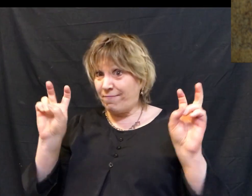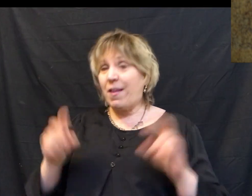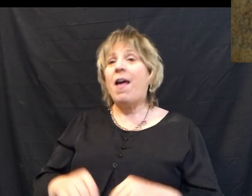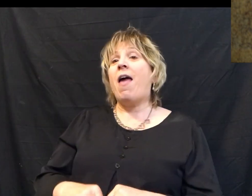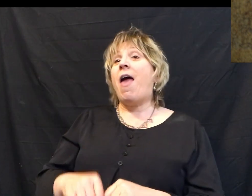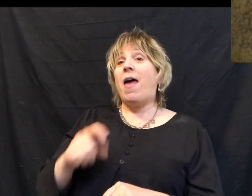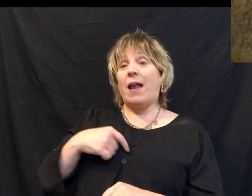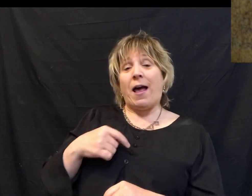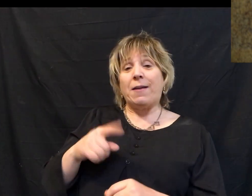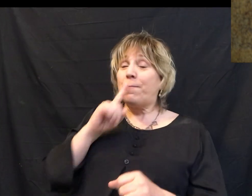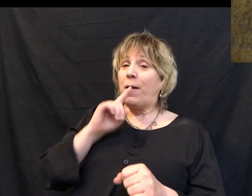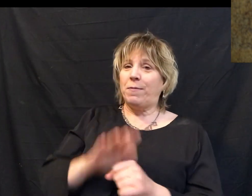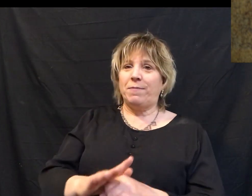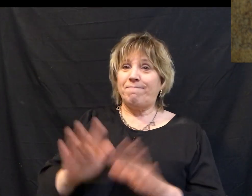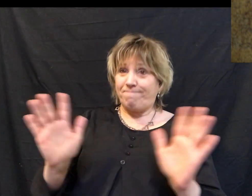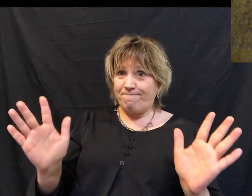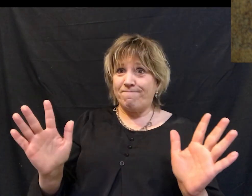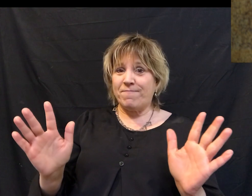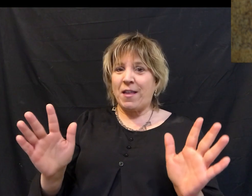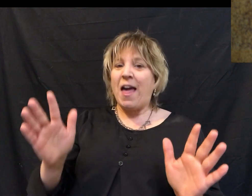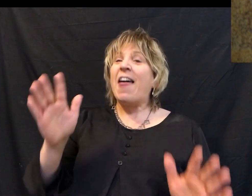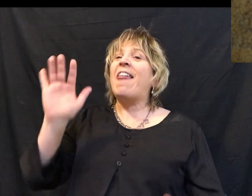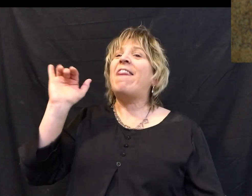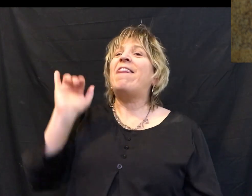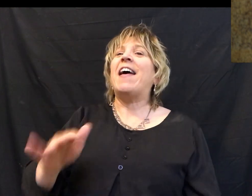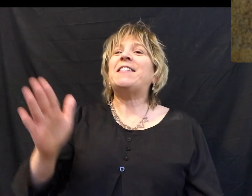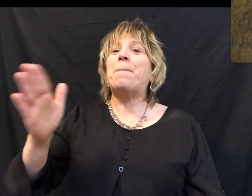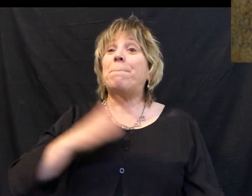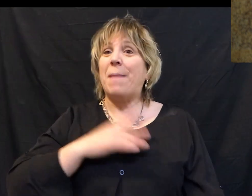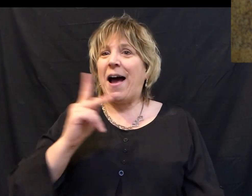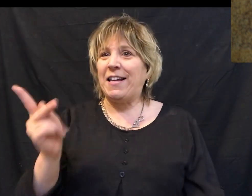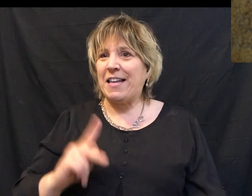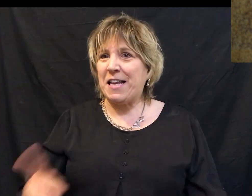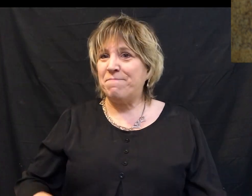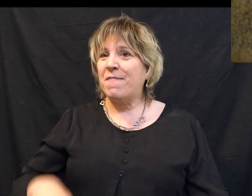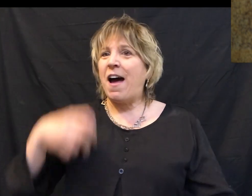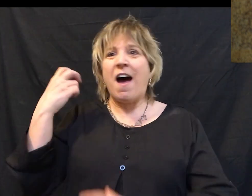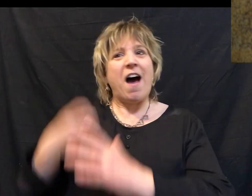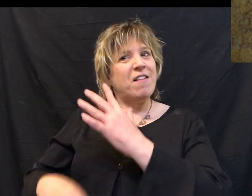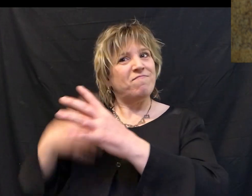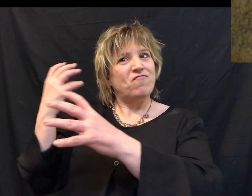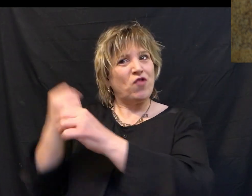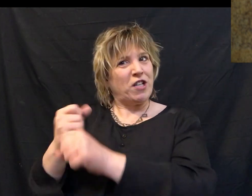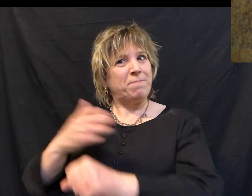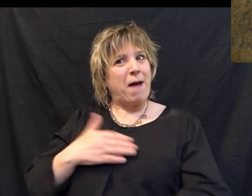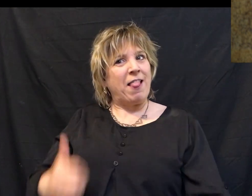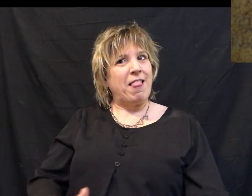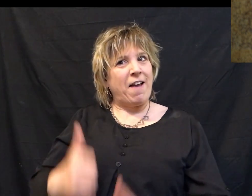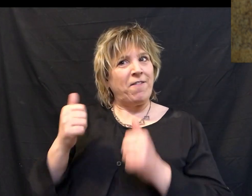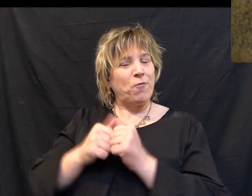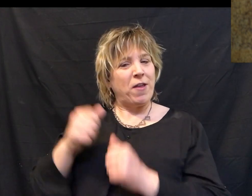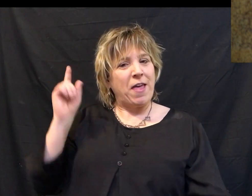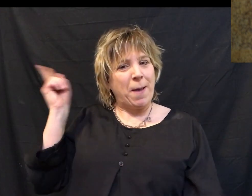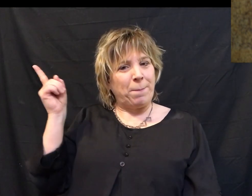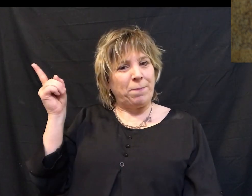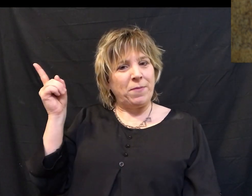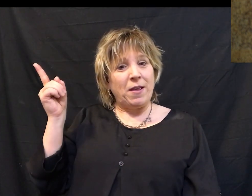suffering king and I can proudly say, you know what? That's my king. I've entrusted my life to him.